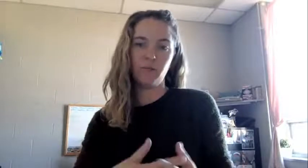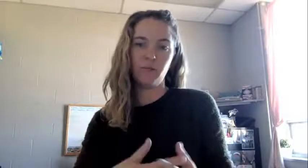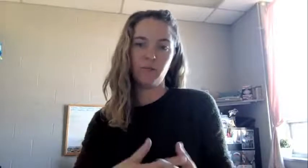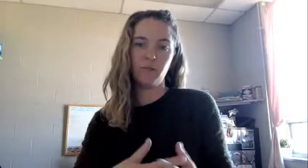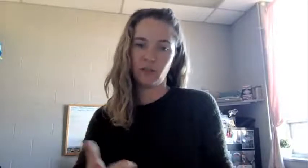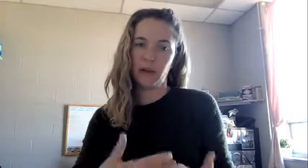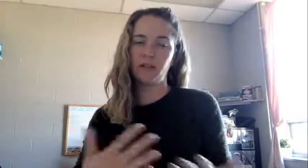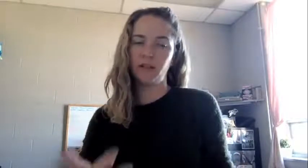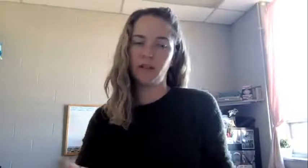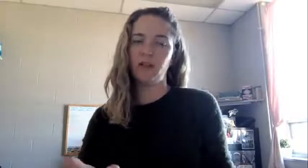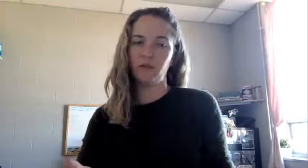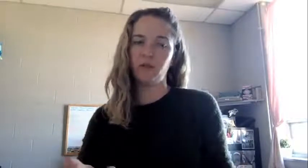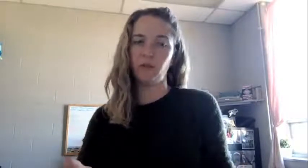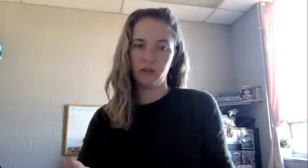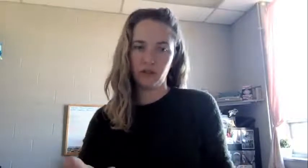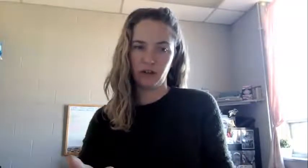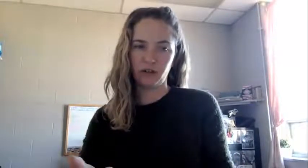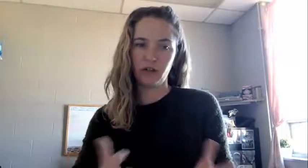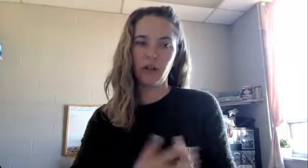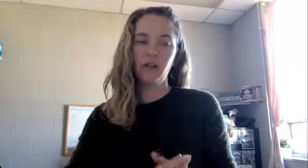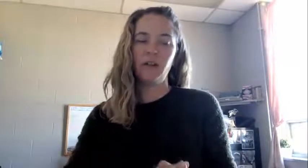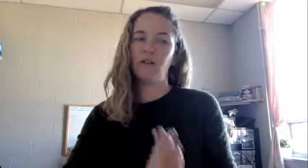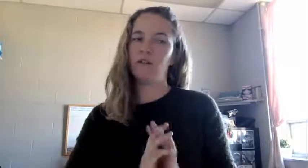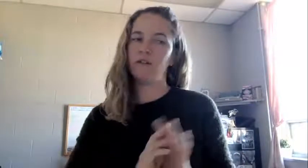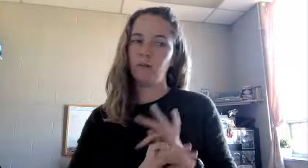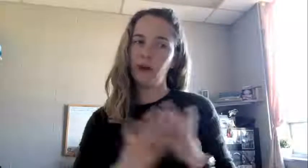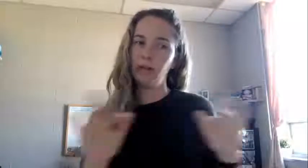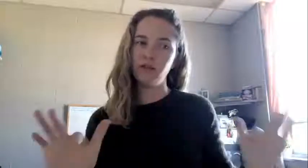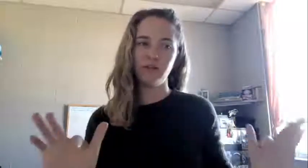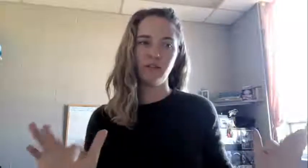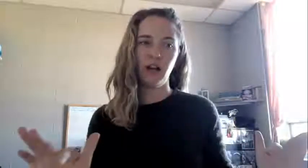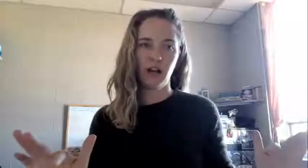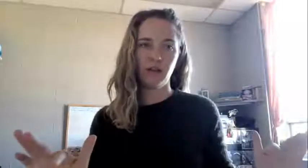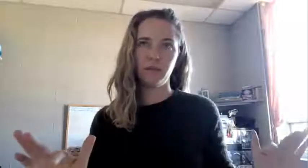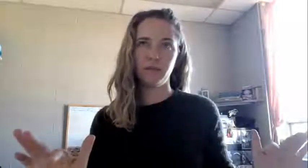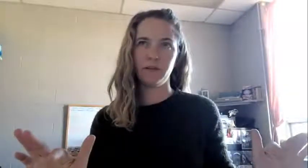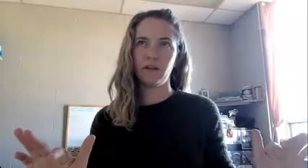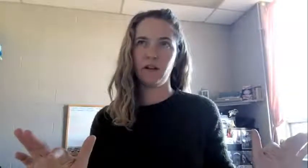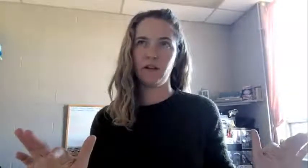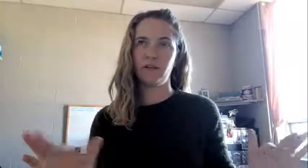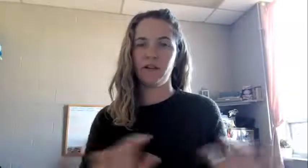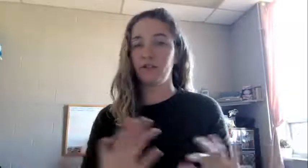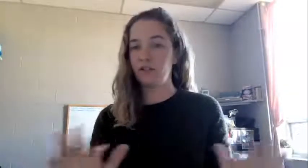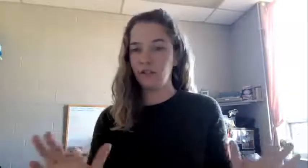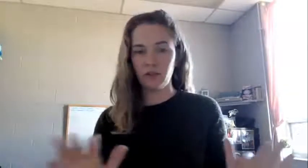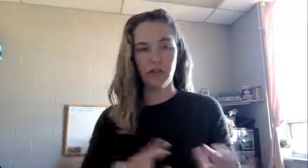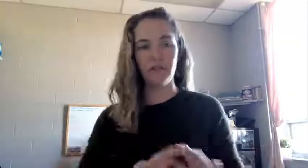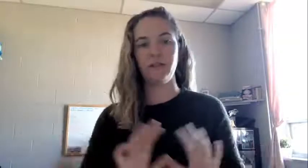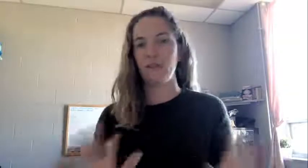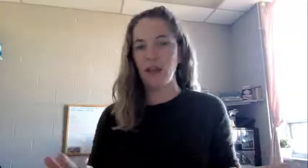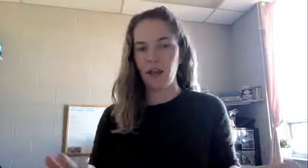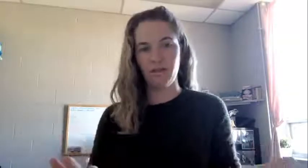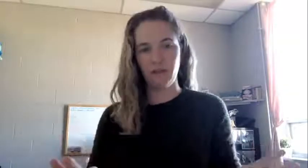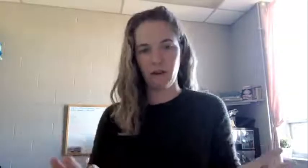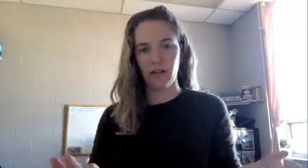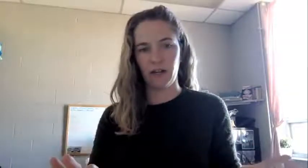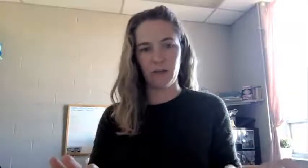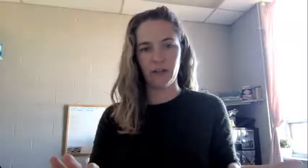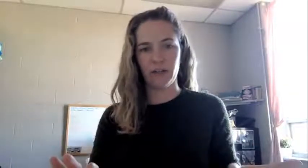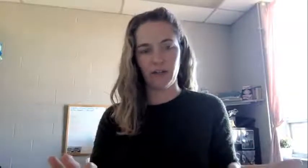will be expected to do some research. There is a range of types of institutions and they have differing expectations.